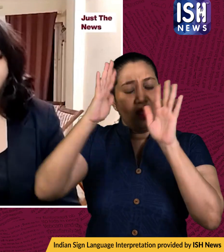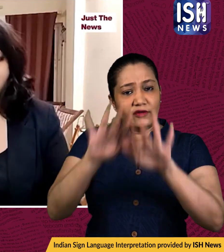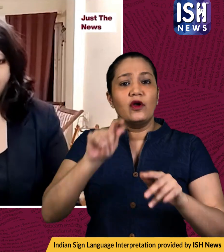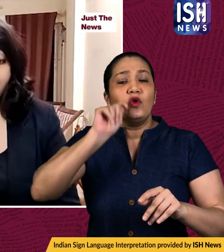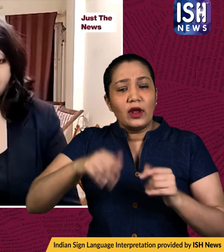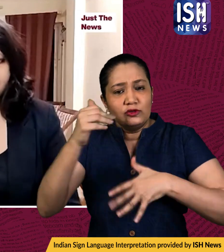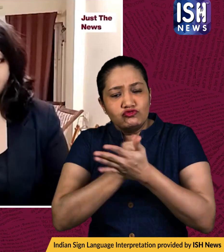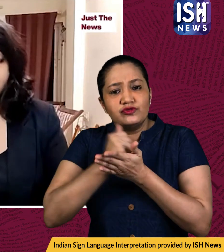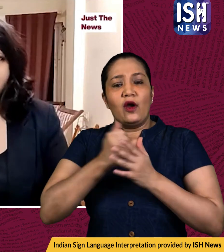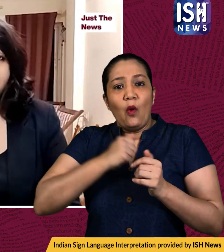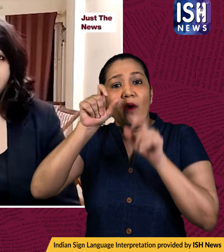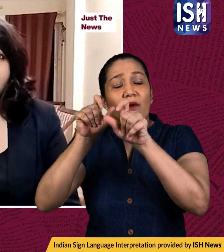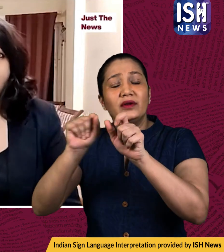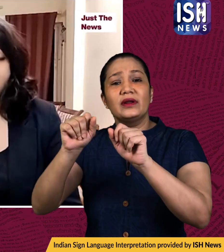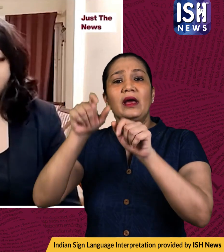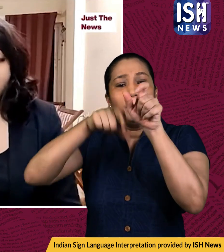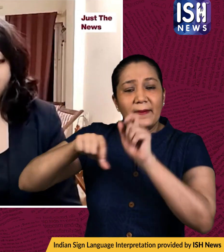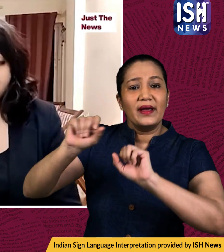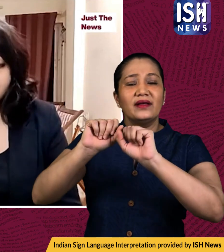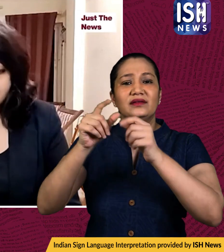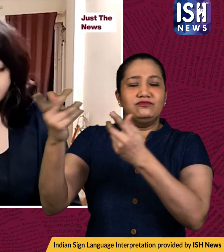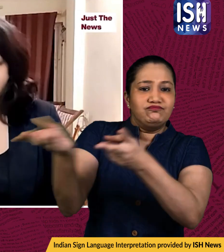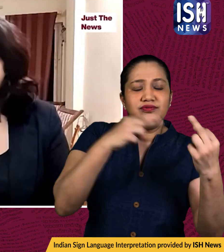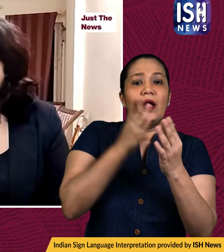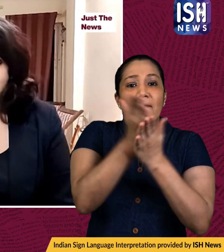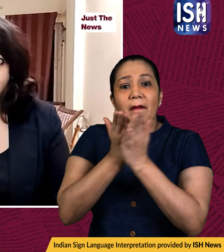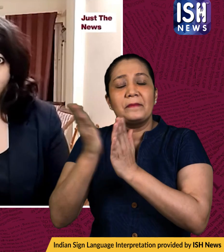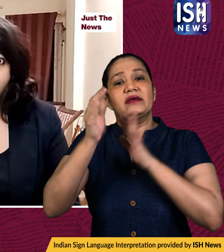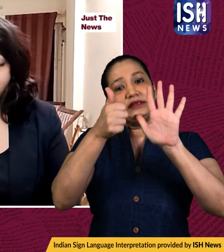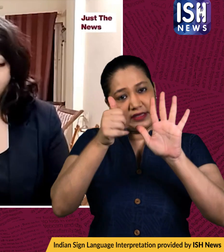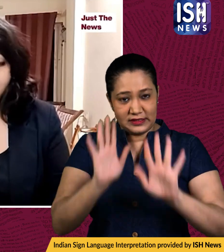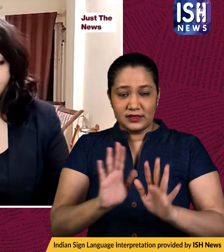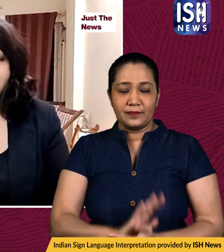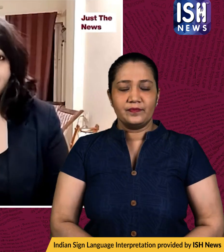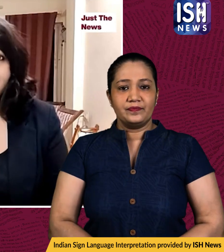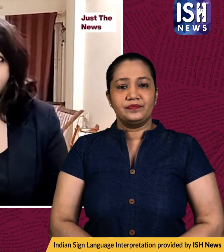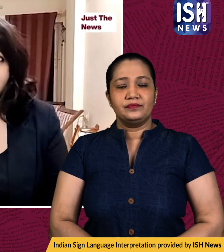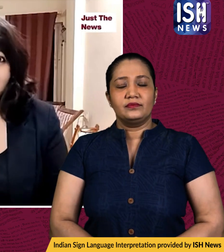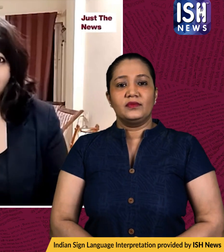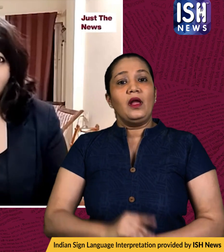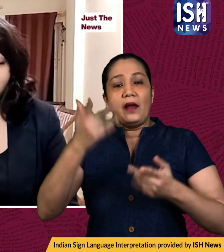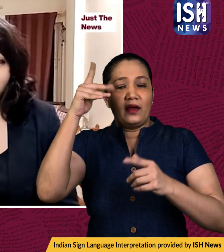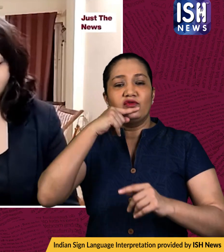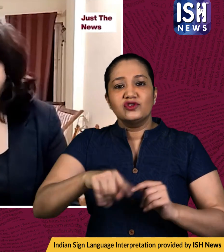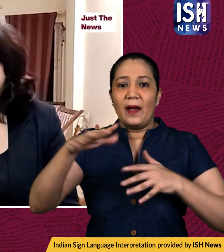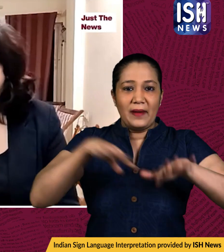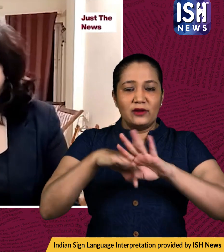evacuate uh civilians through six humanitarian corridors and this was a new ceasefire that was announced today